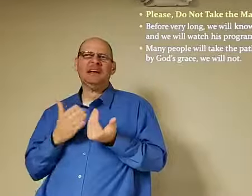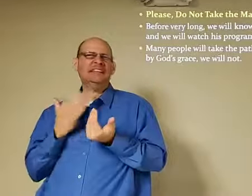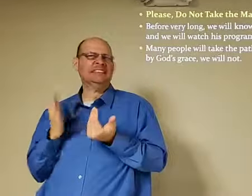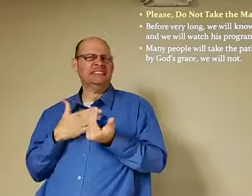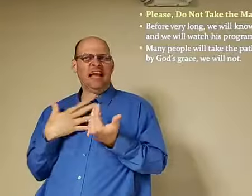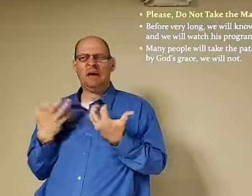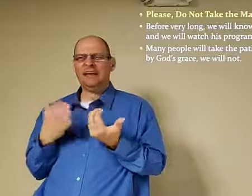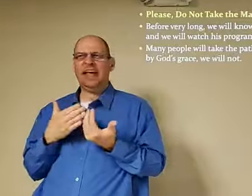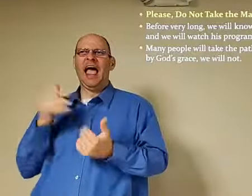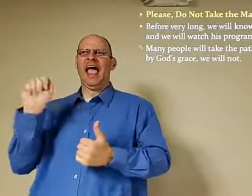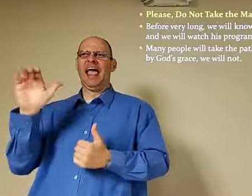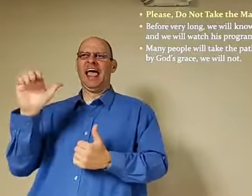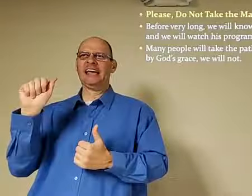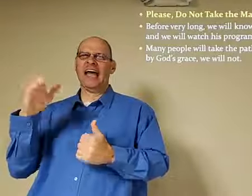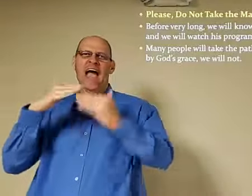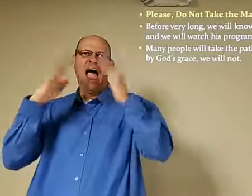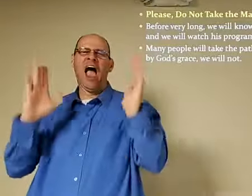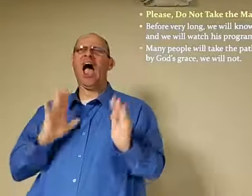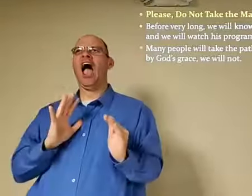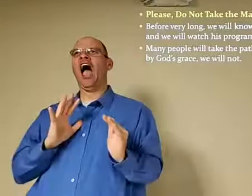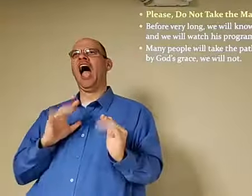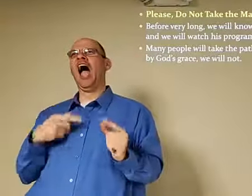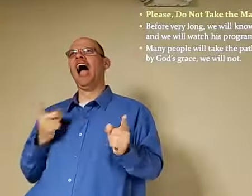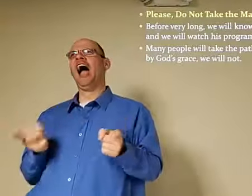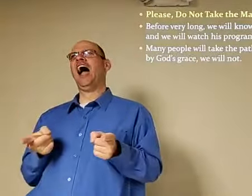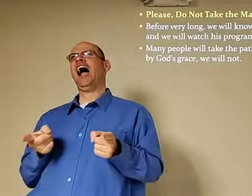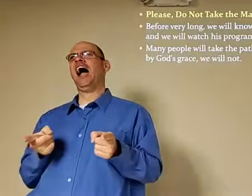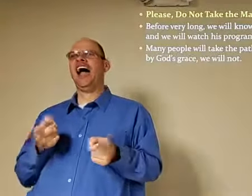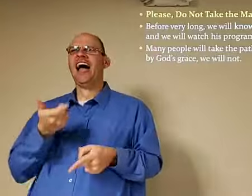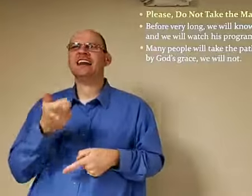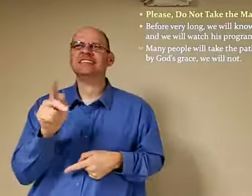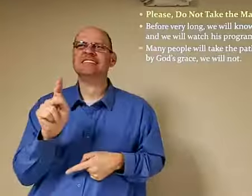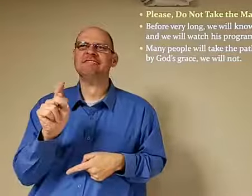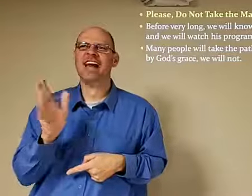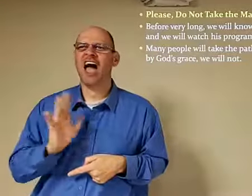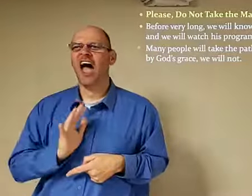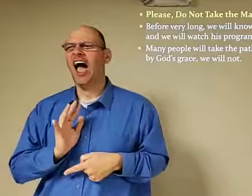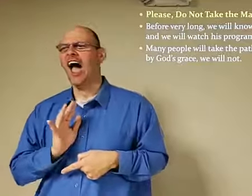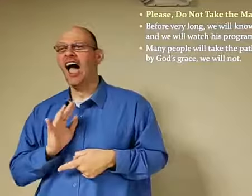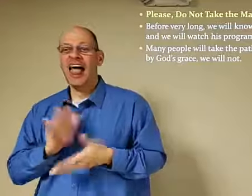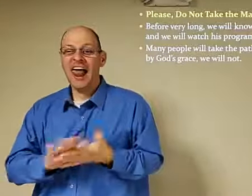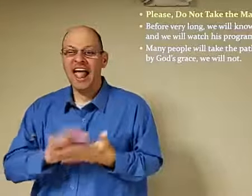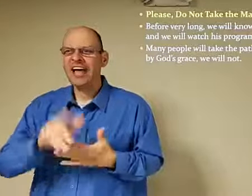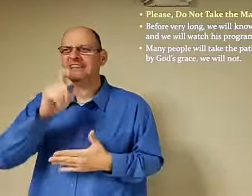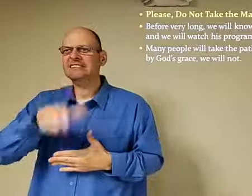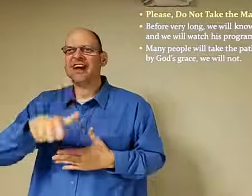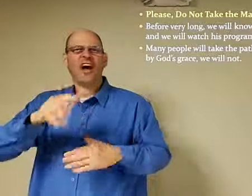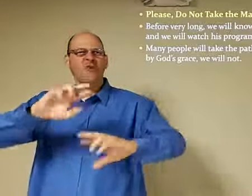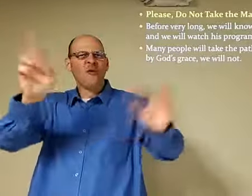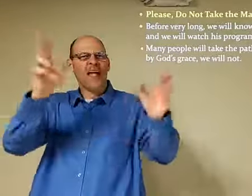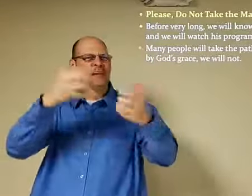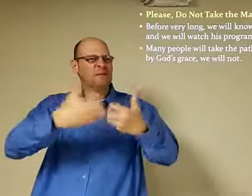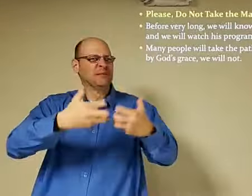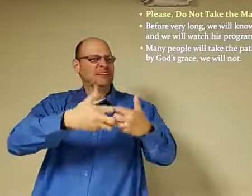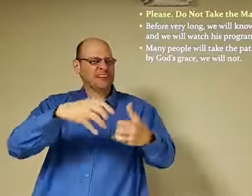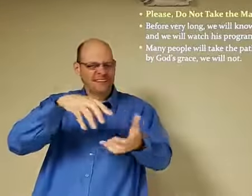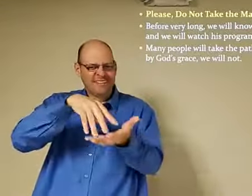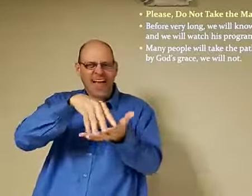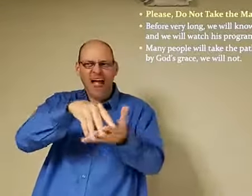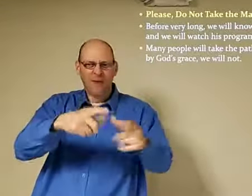do it I can't do it just give me something easy I want to stay in the house with the AC just kick back and relax you know let the